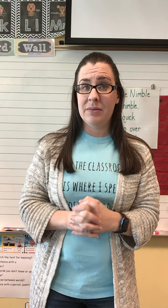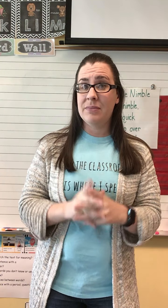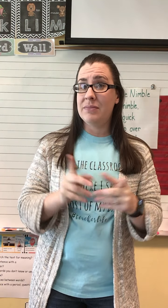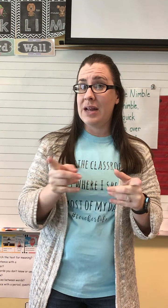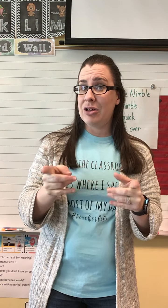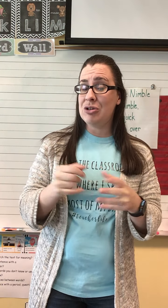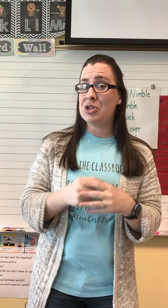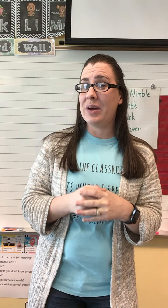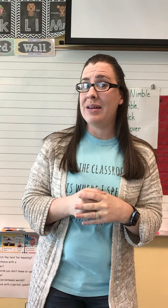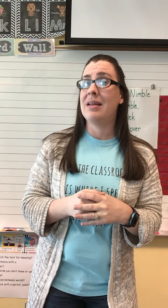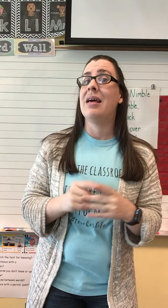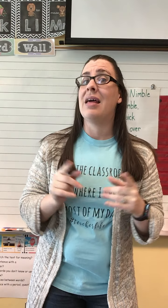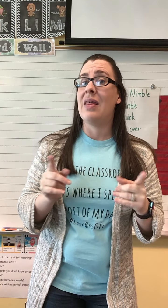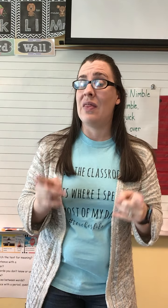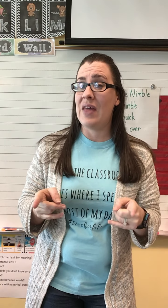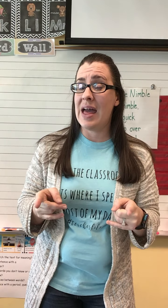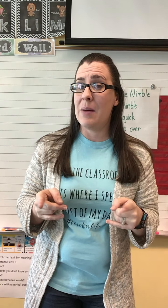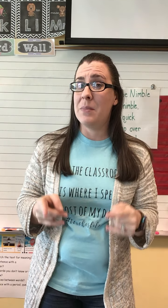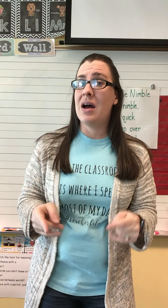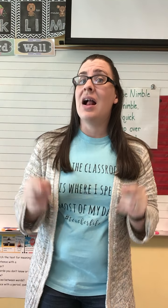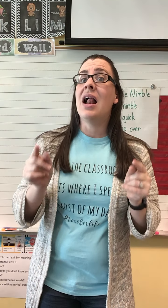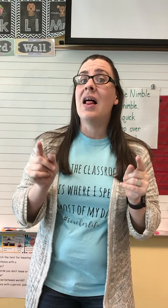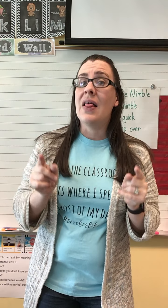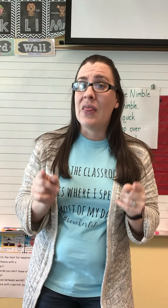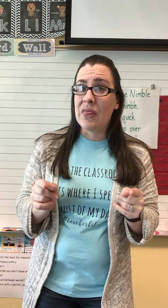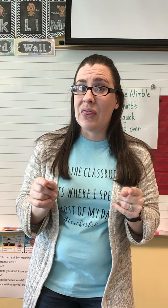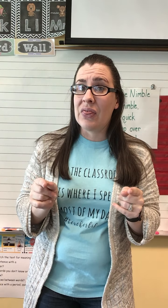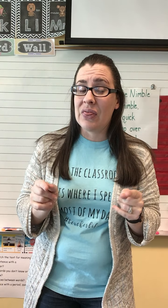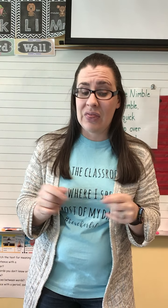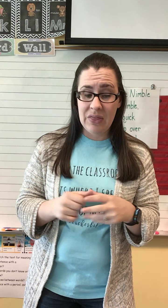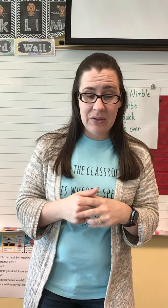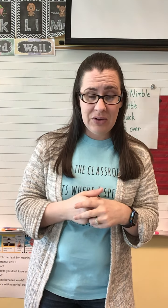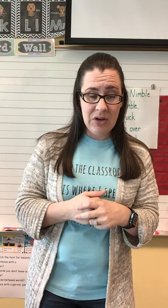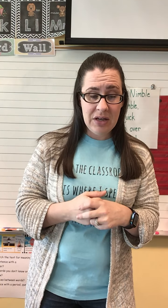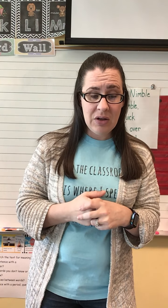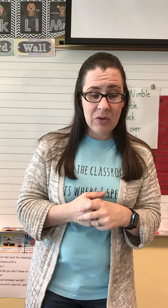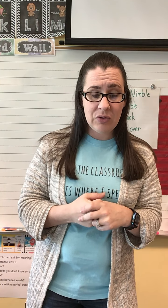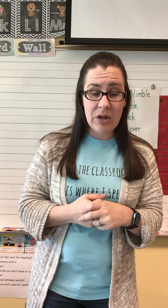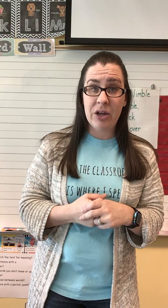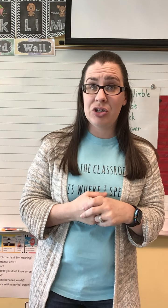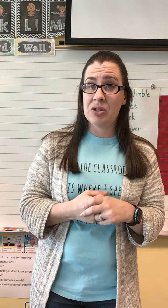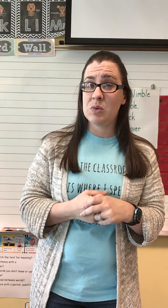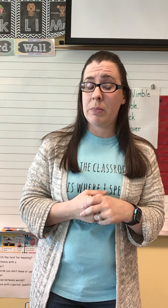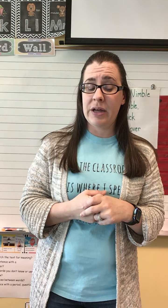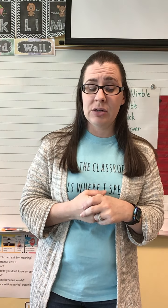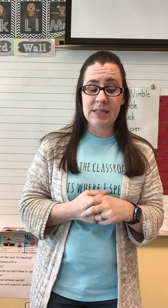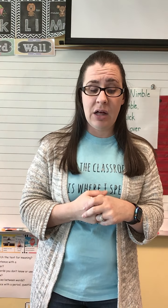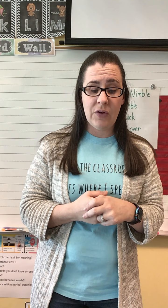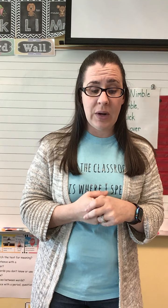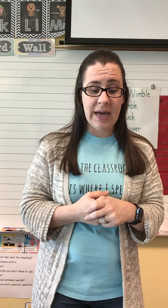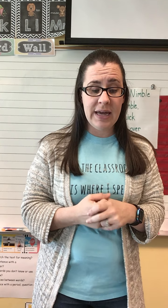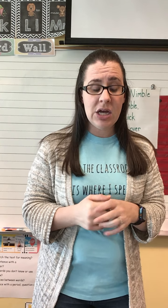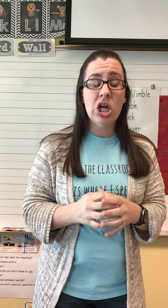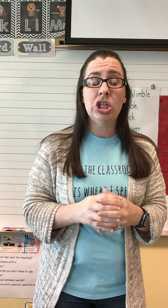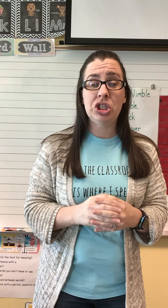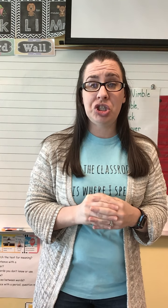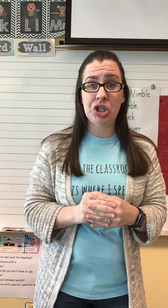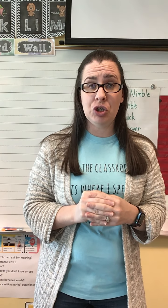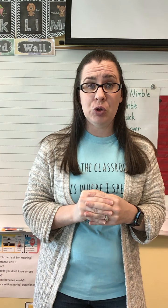Now you do it. Them. Th. Good. Now you do this one by yourself, okay? Choose.